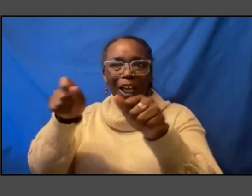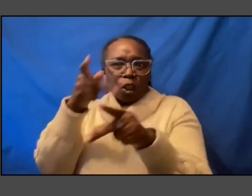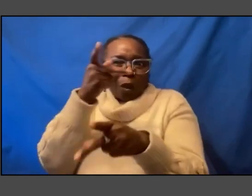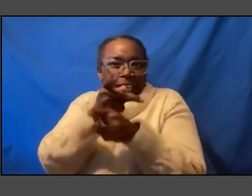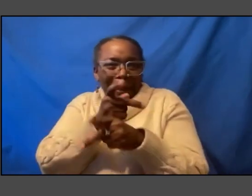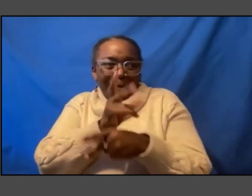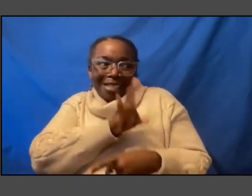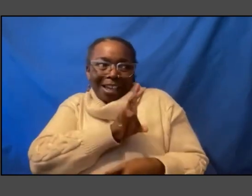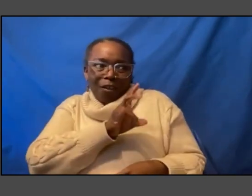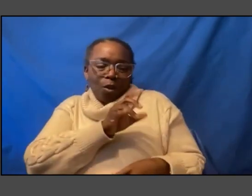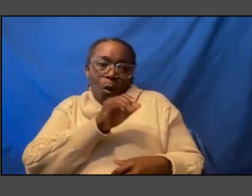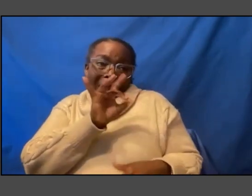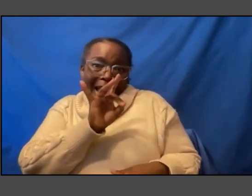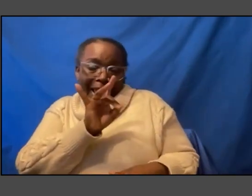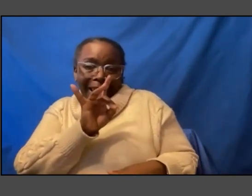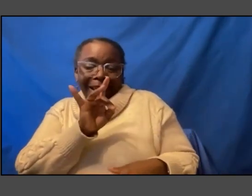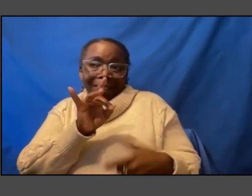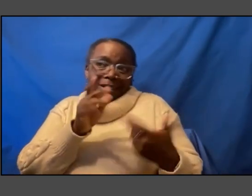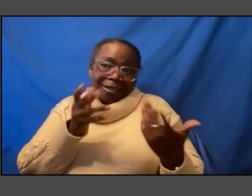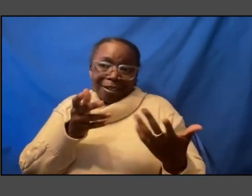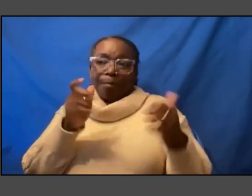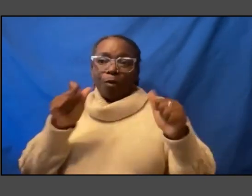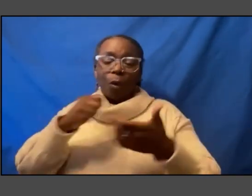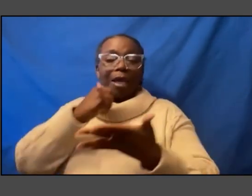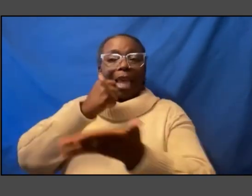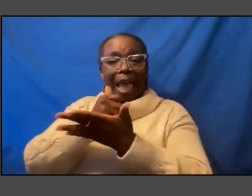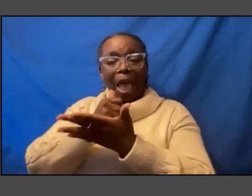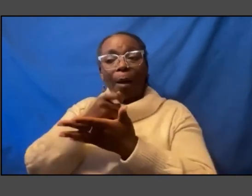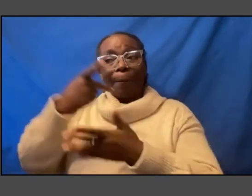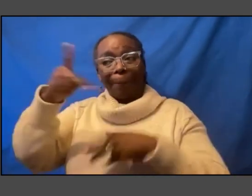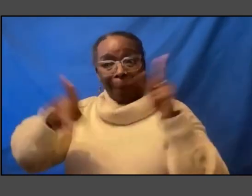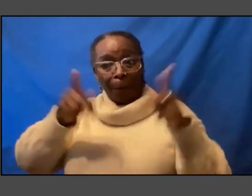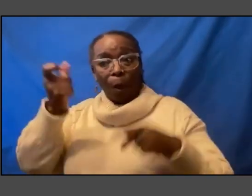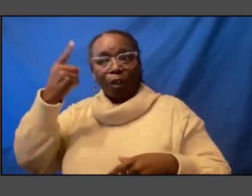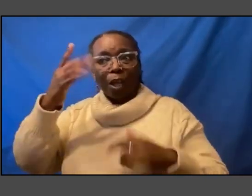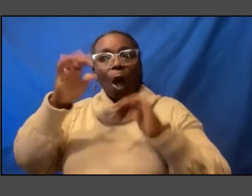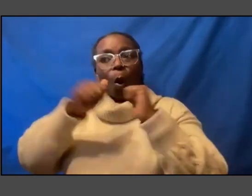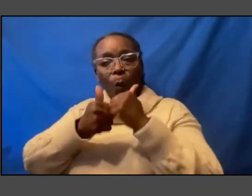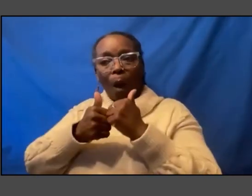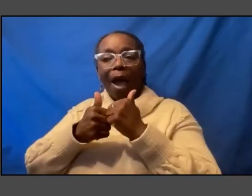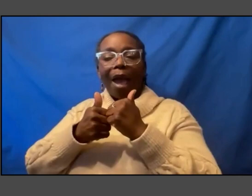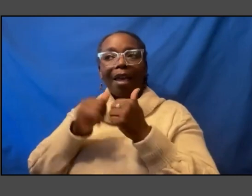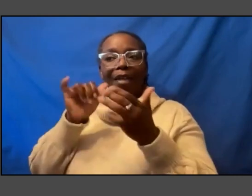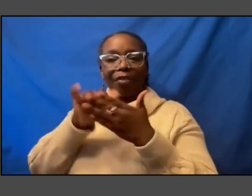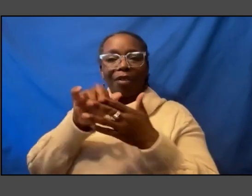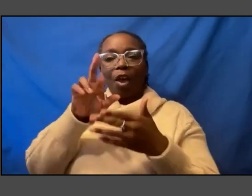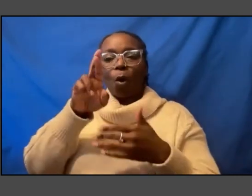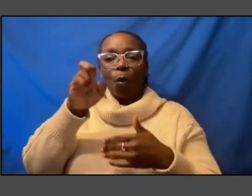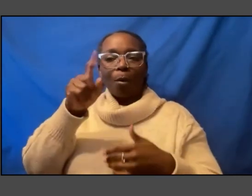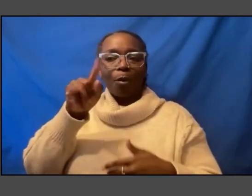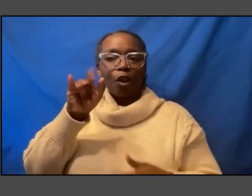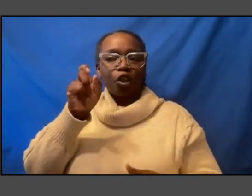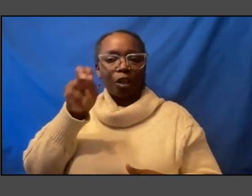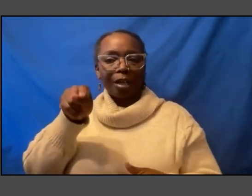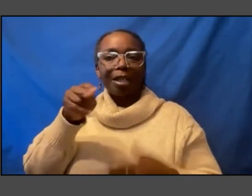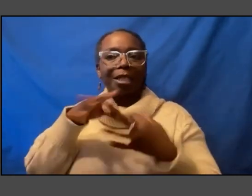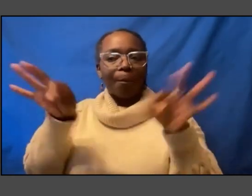therefore you could help the public understand why repatriation is important and also be able to tell that story so for me it was a great win